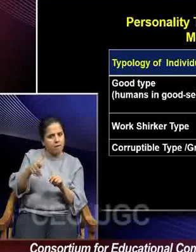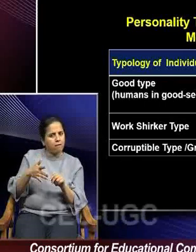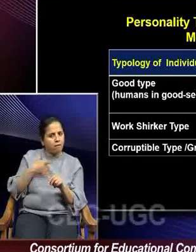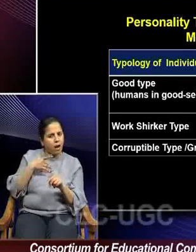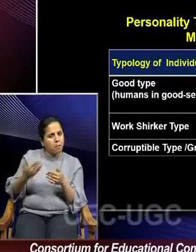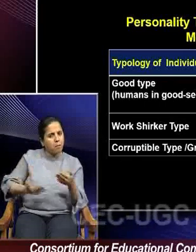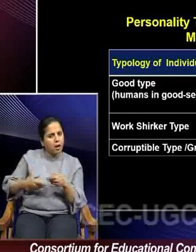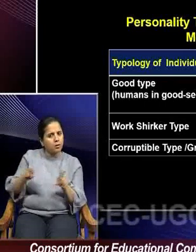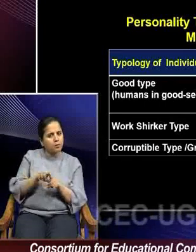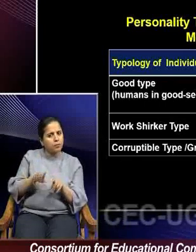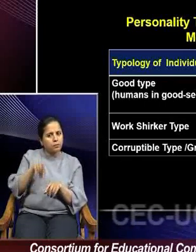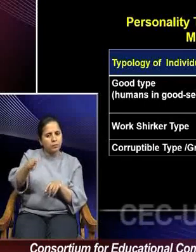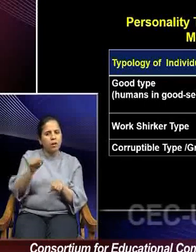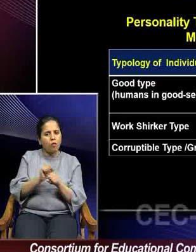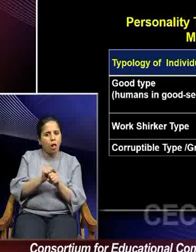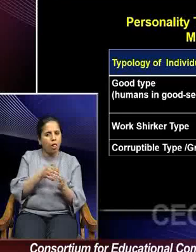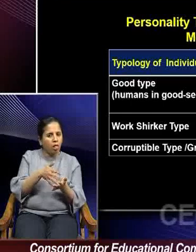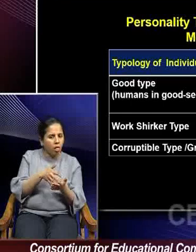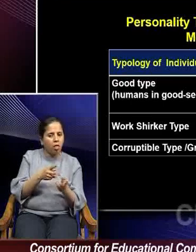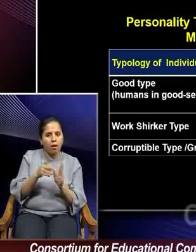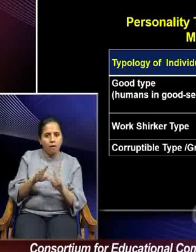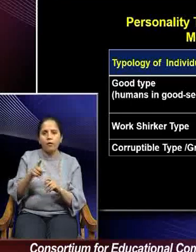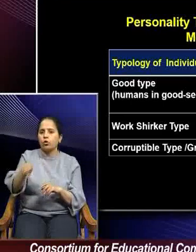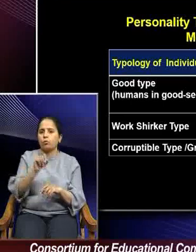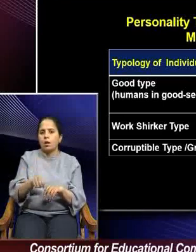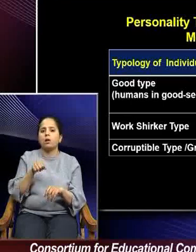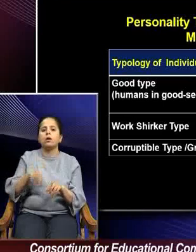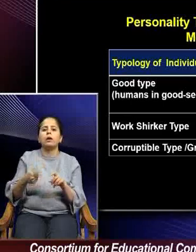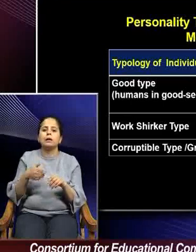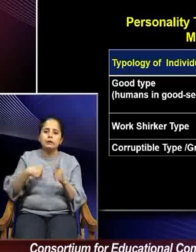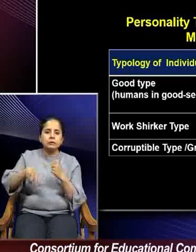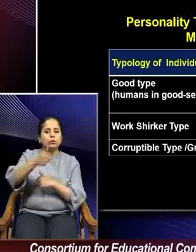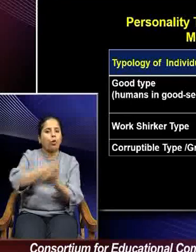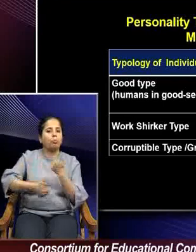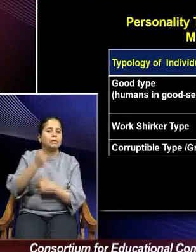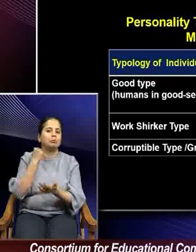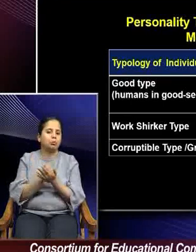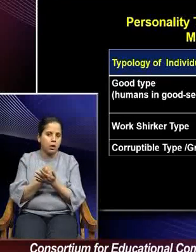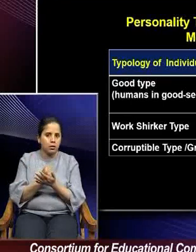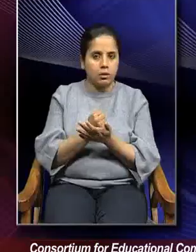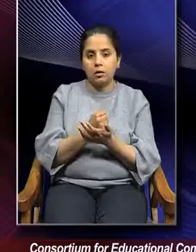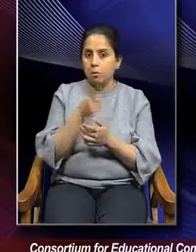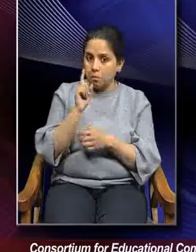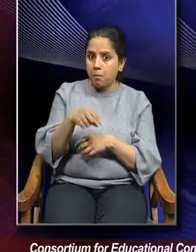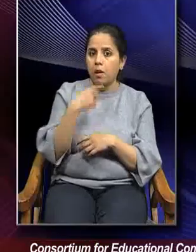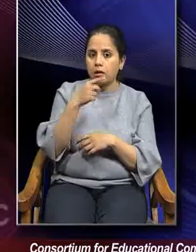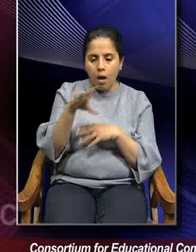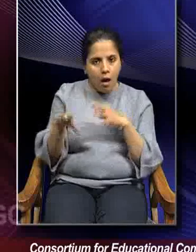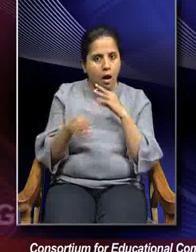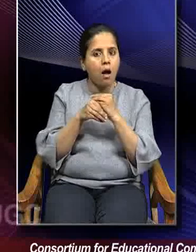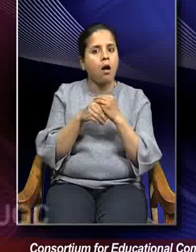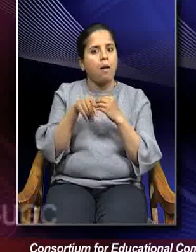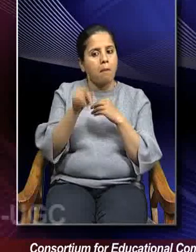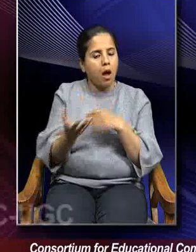work shirker in your employees, you need to create internal competition which means you have to add, you have to